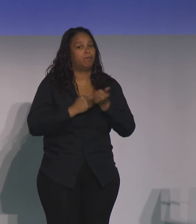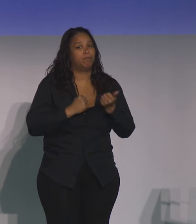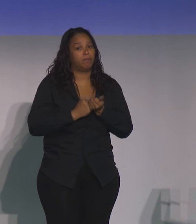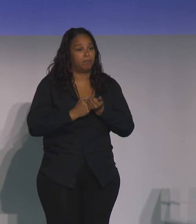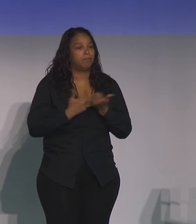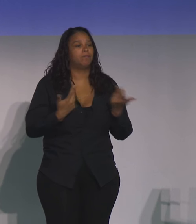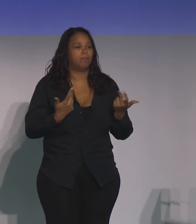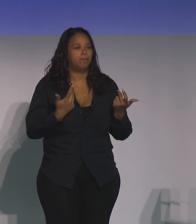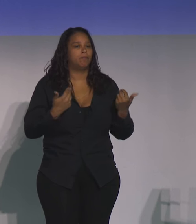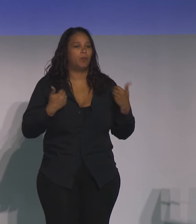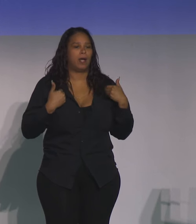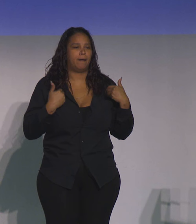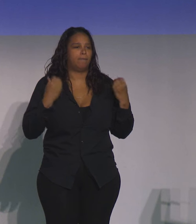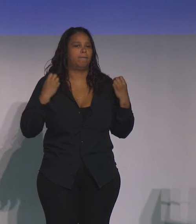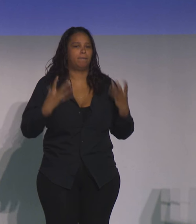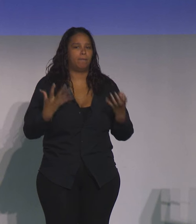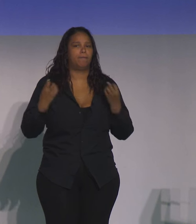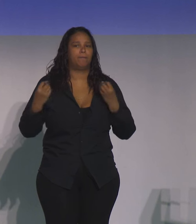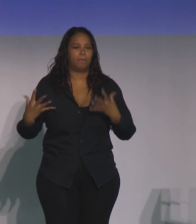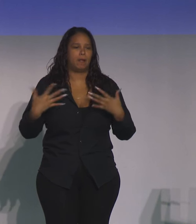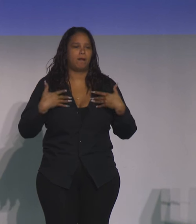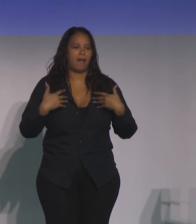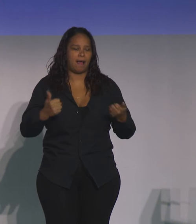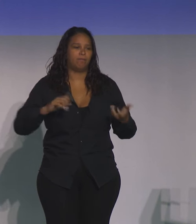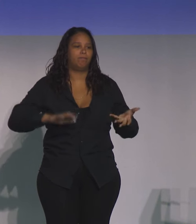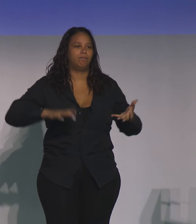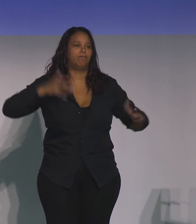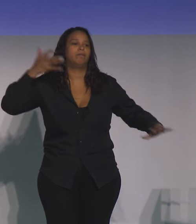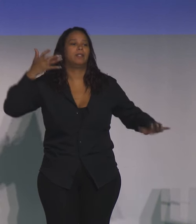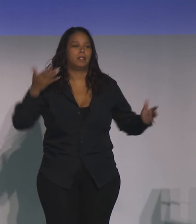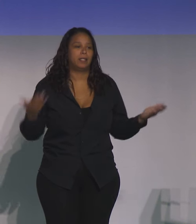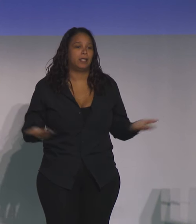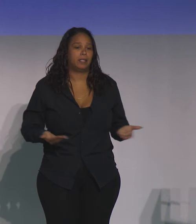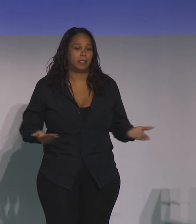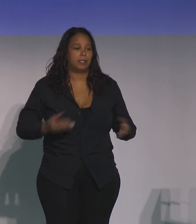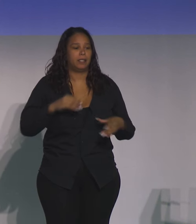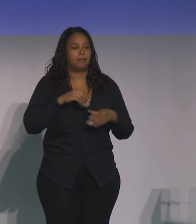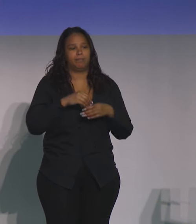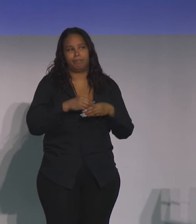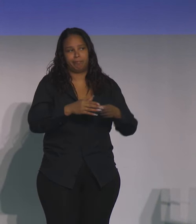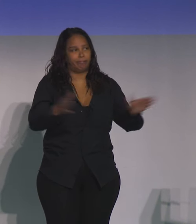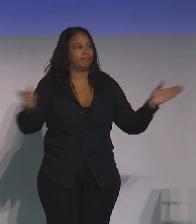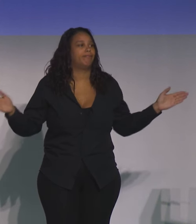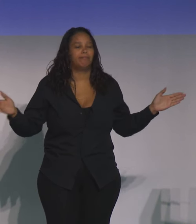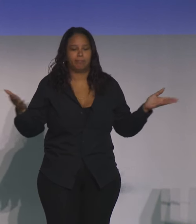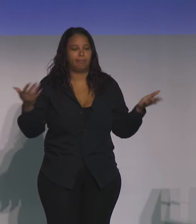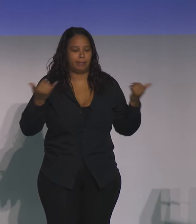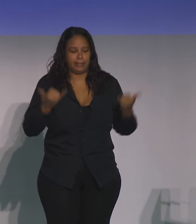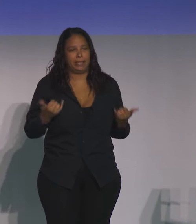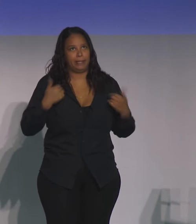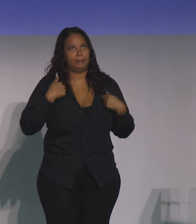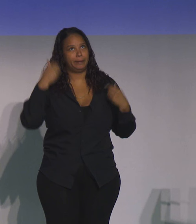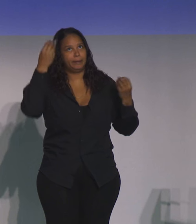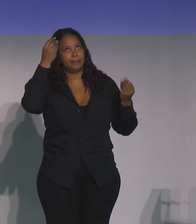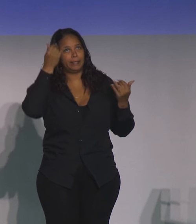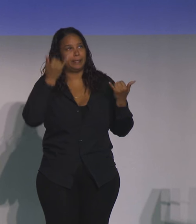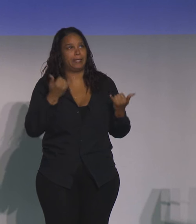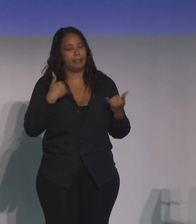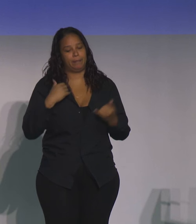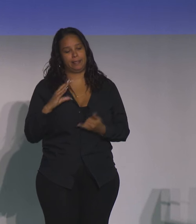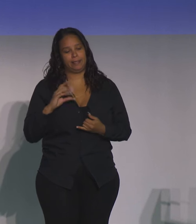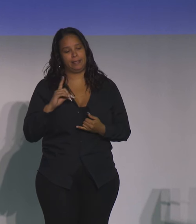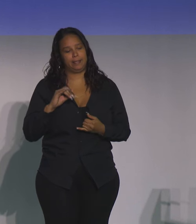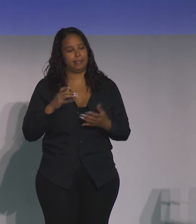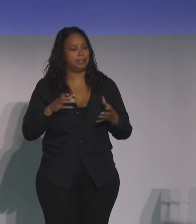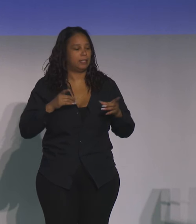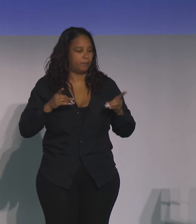have a lot of health threats here and abroad that I think about now as CDC director. There's